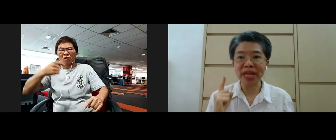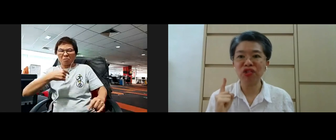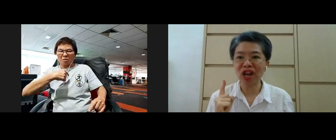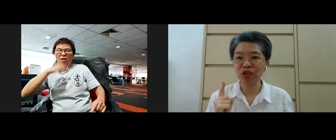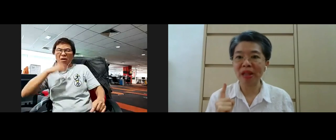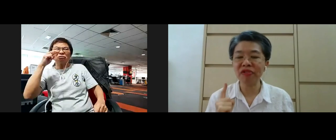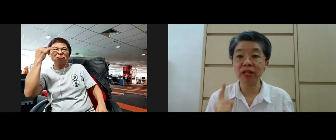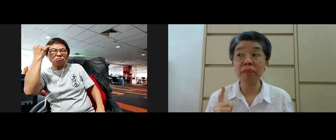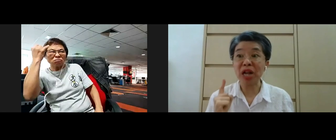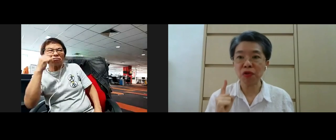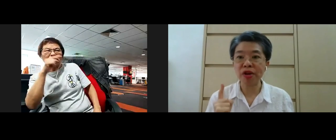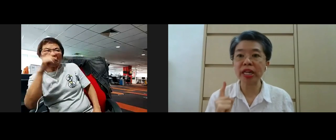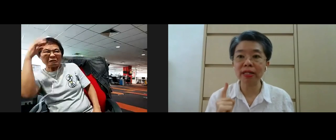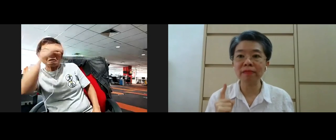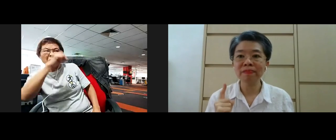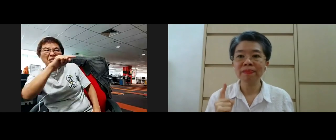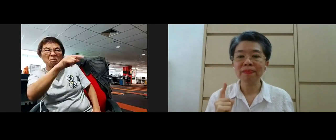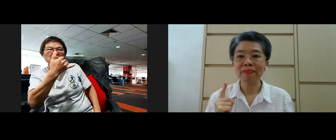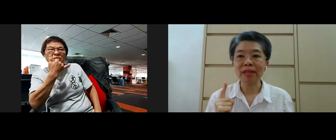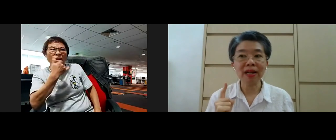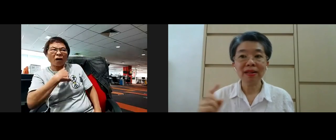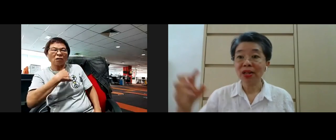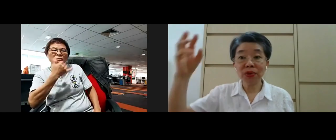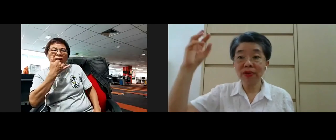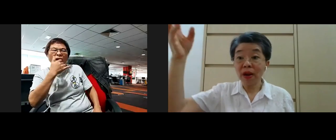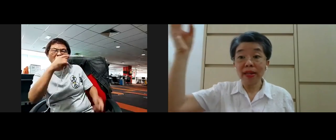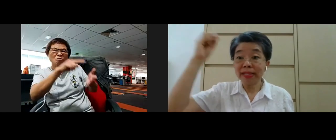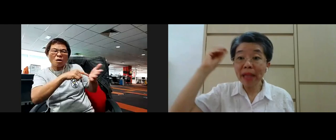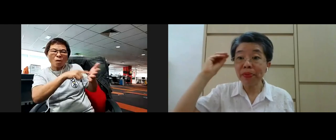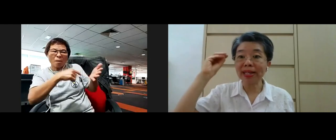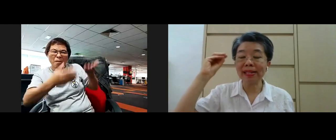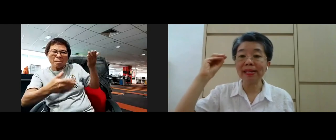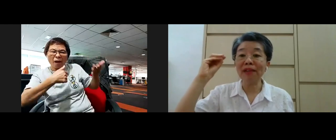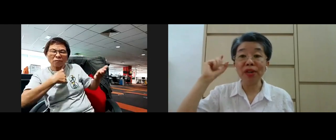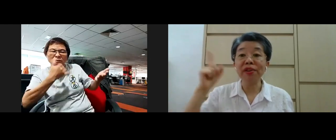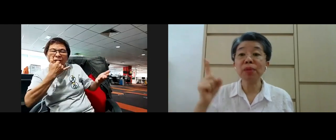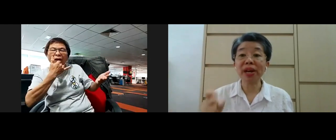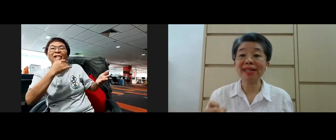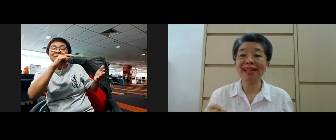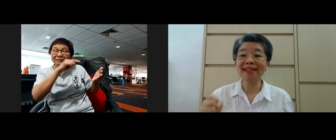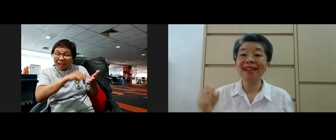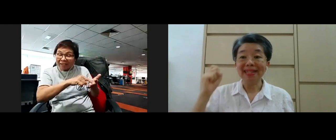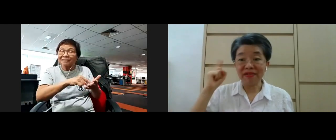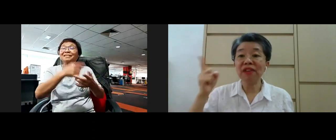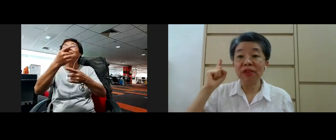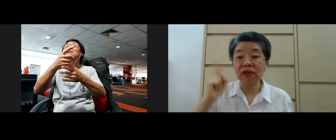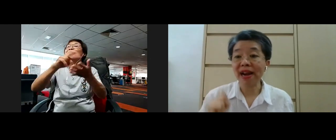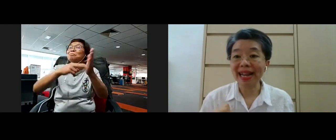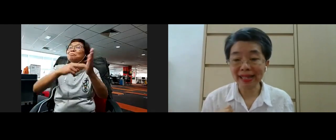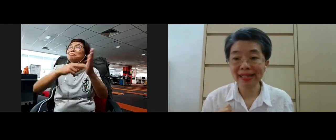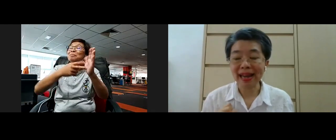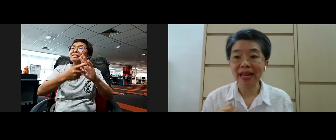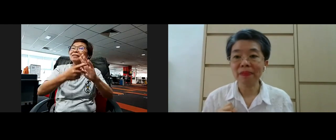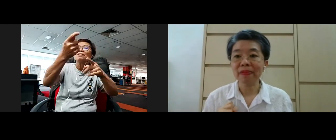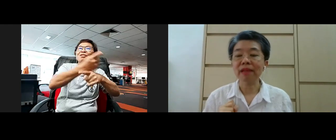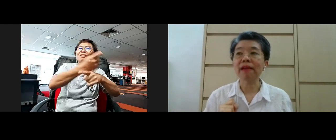by being judgmental being critical yeah so that practice itself you're already practicing the right view or